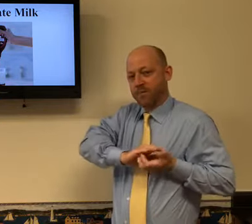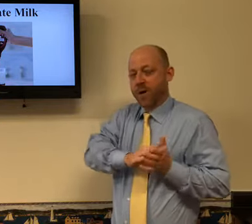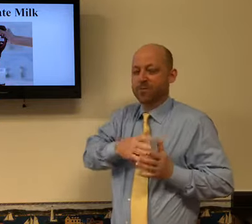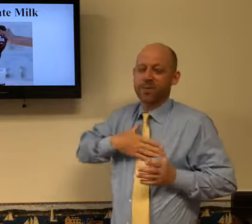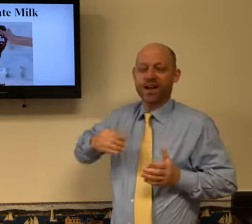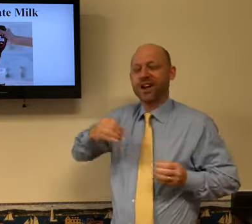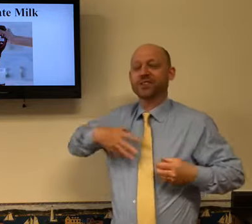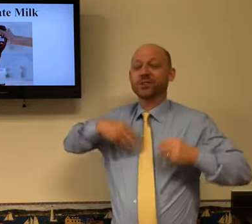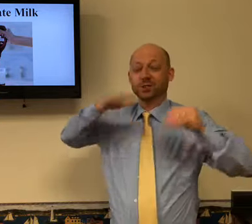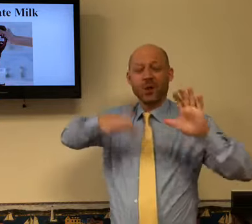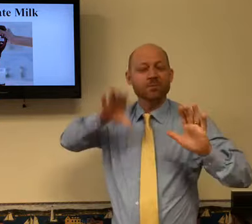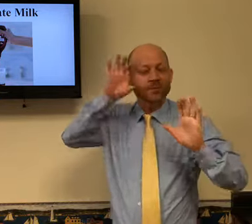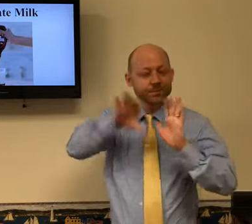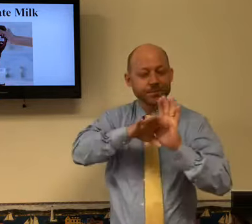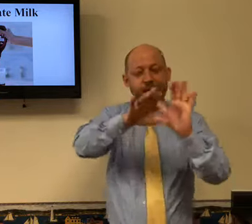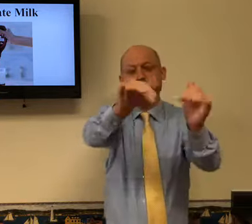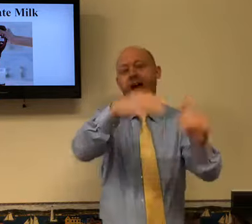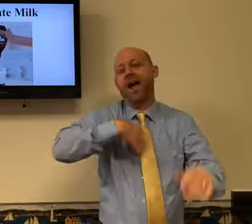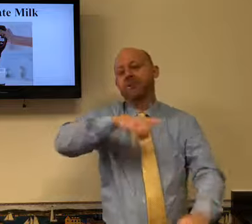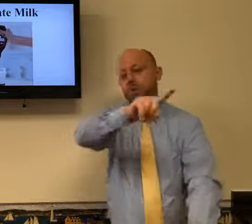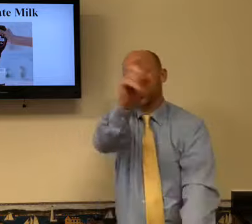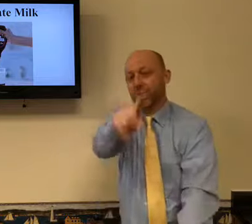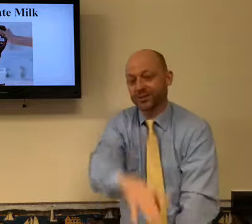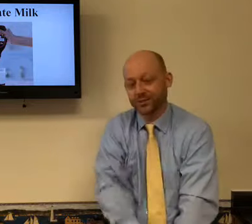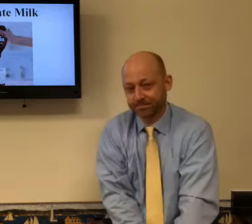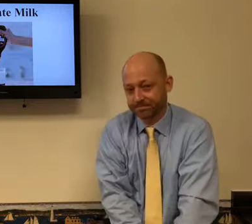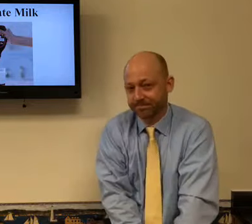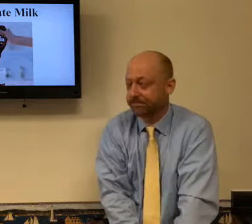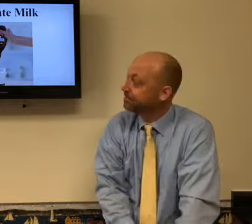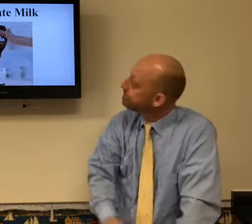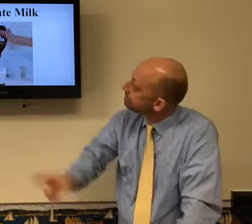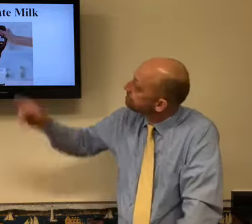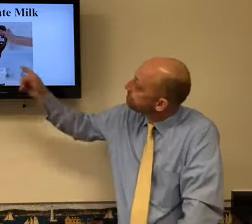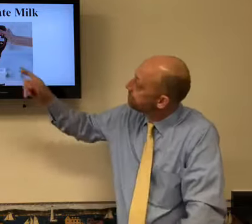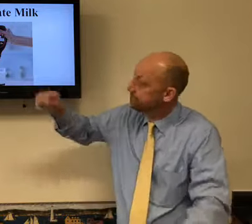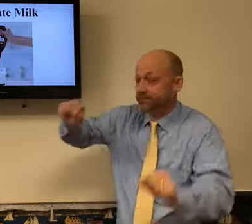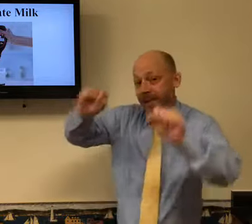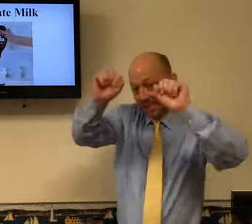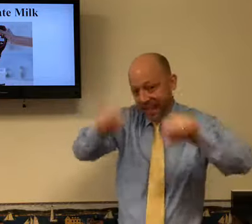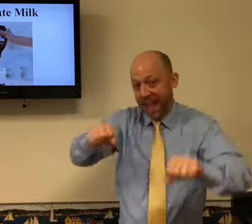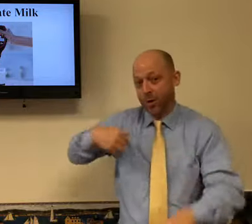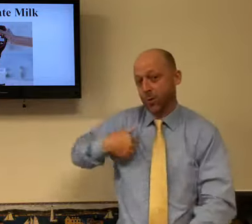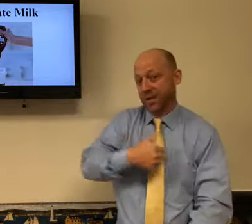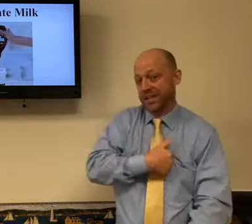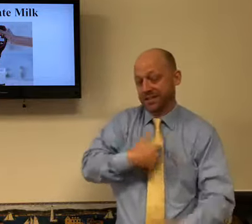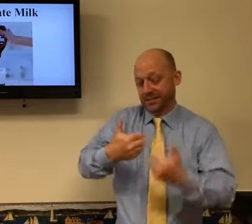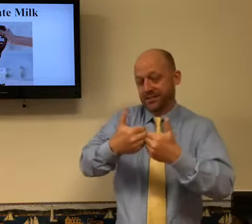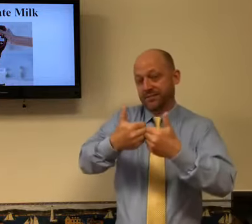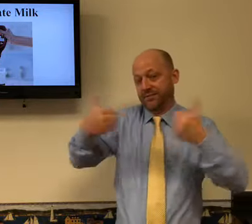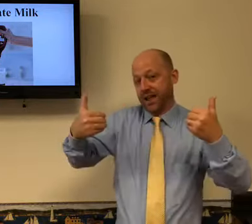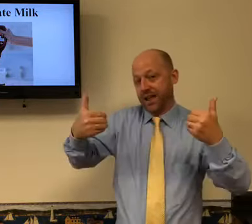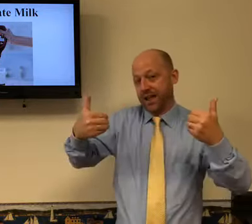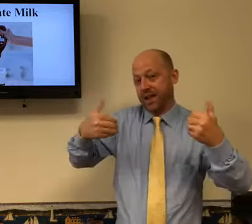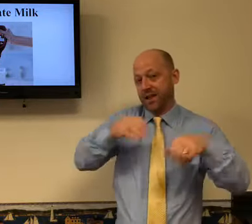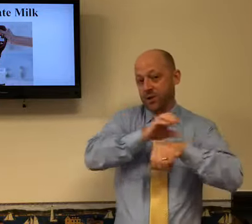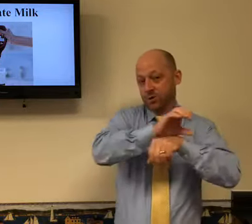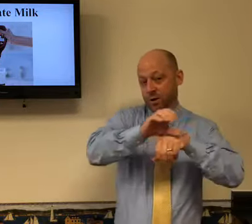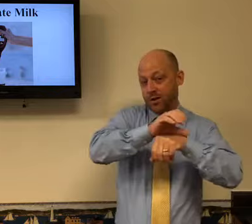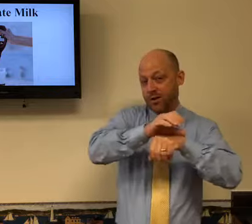And his blood washes our hearts as white as snow. Now I have a question for you. Once you put that chocolate into